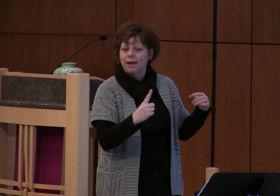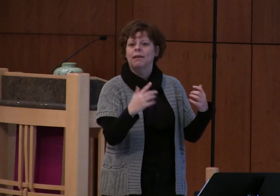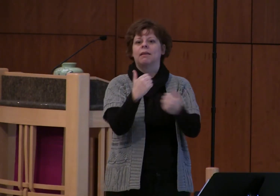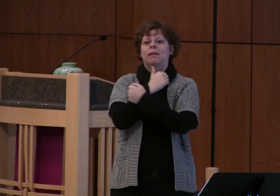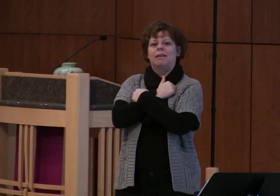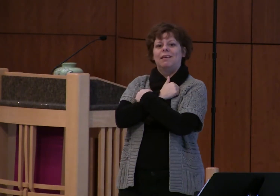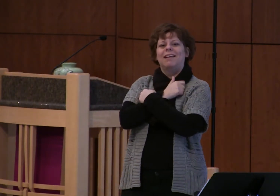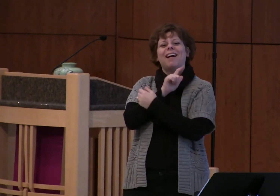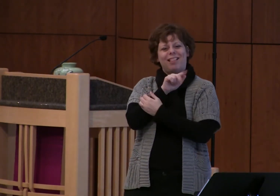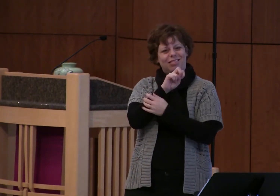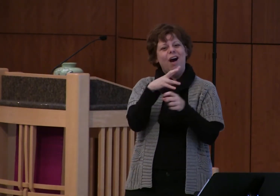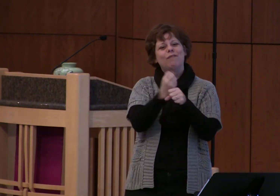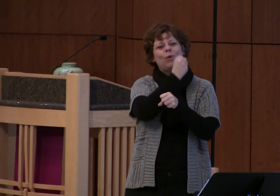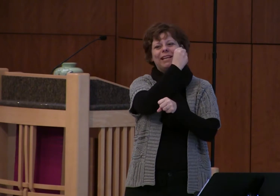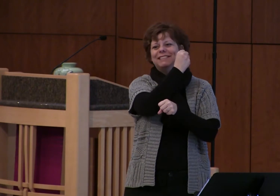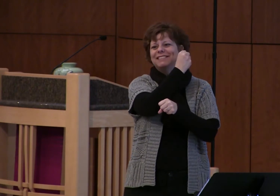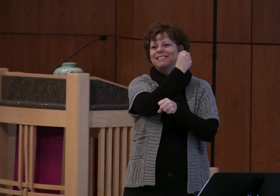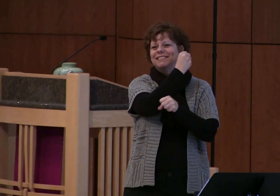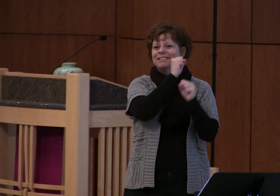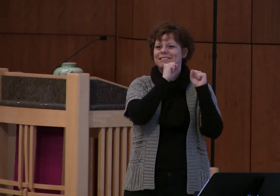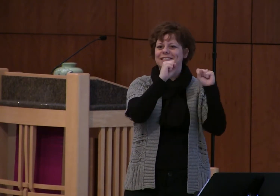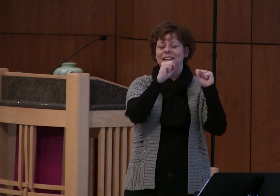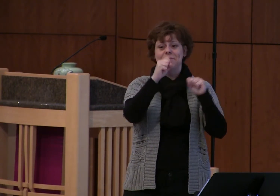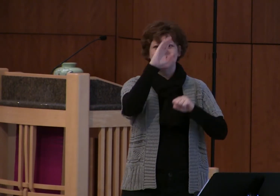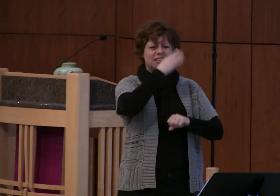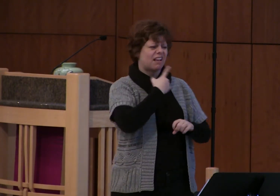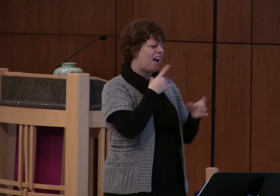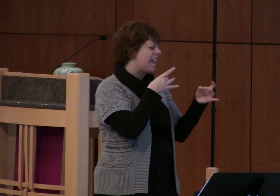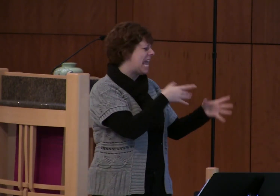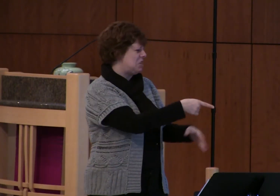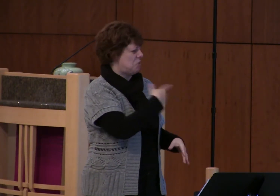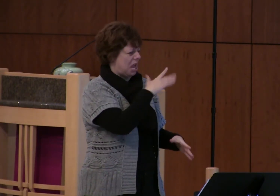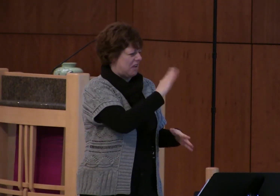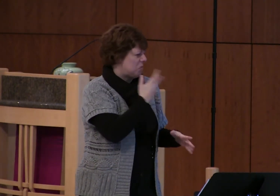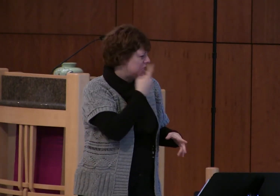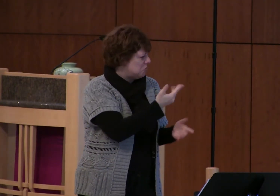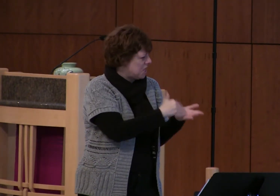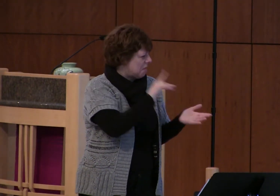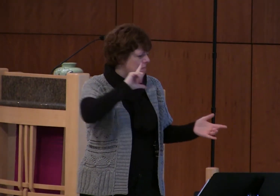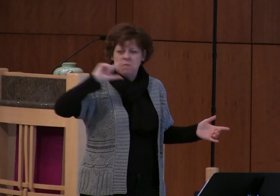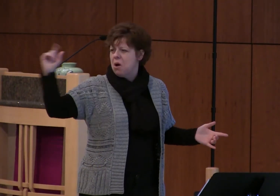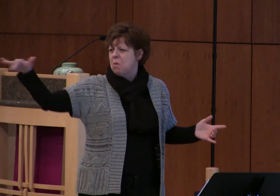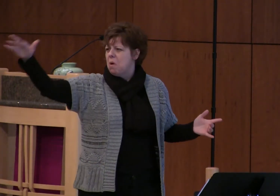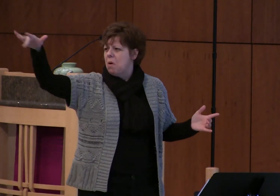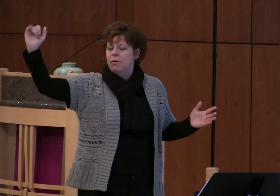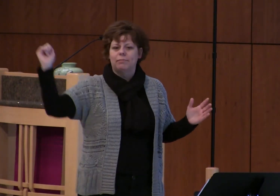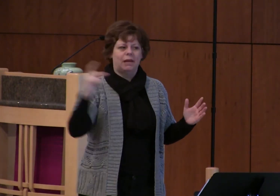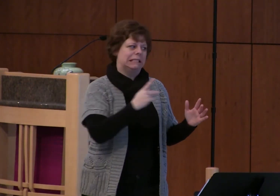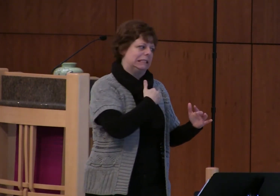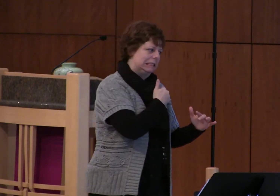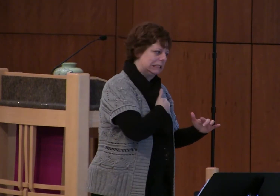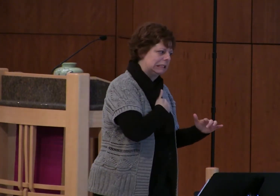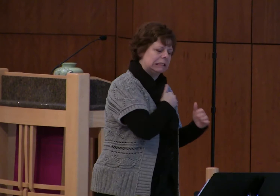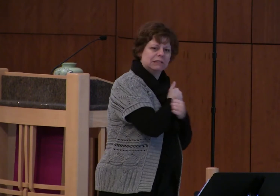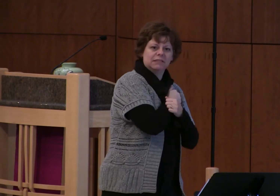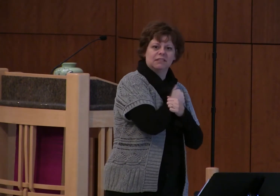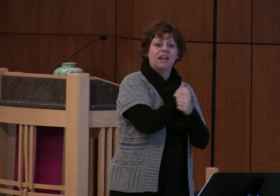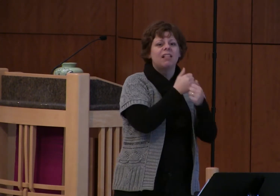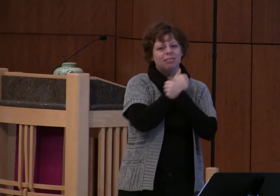who had told him I hate you love wins for us really every time we come up